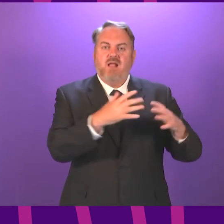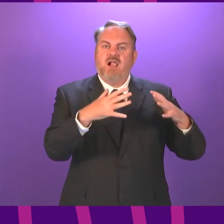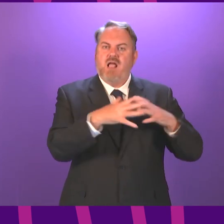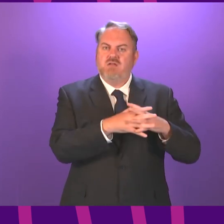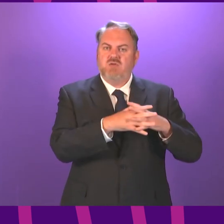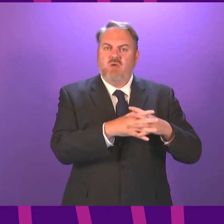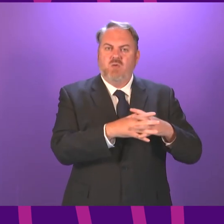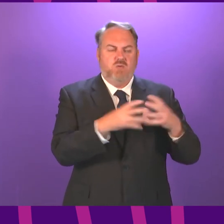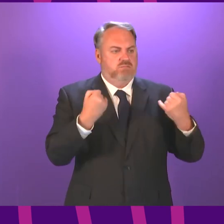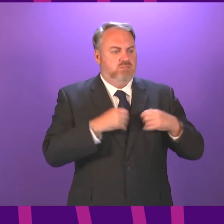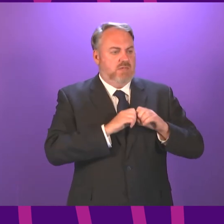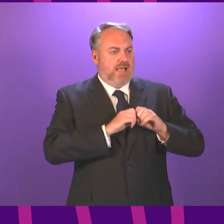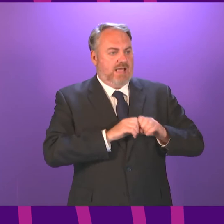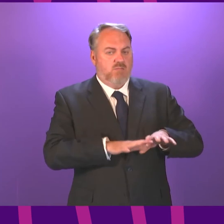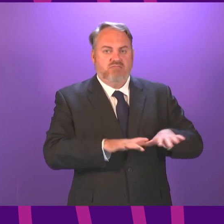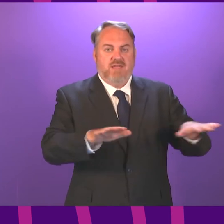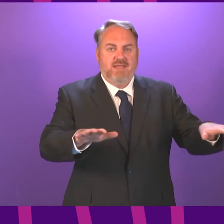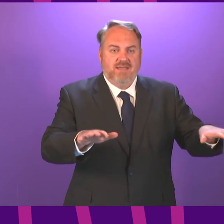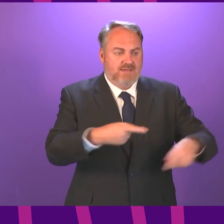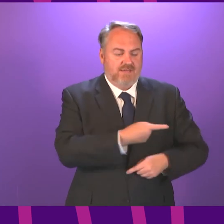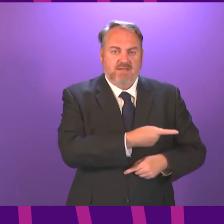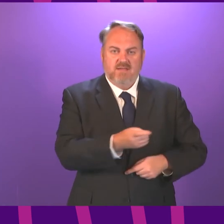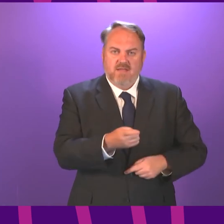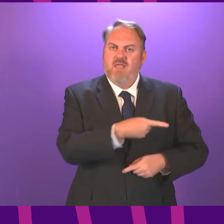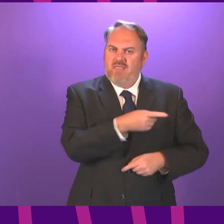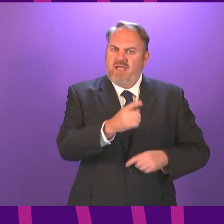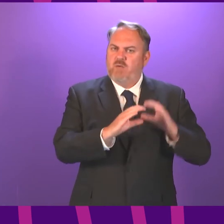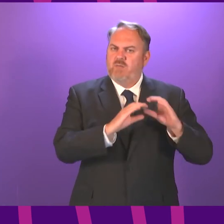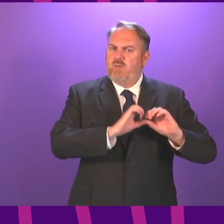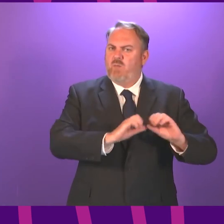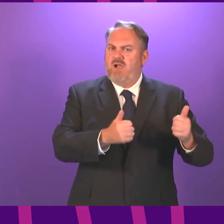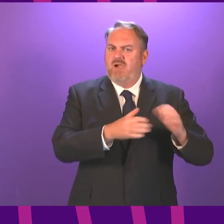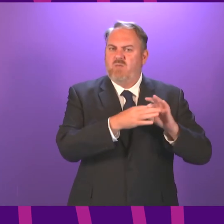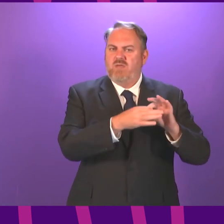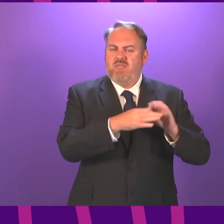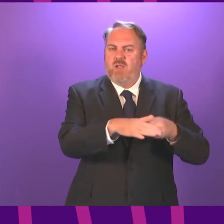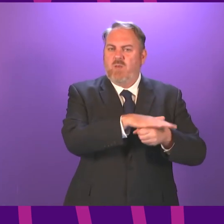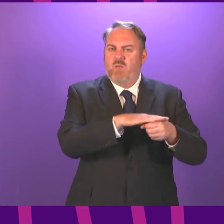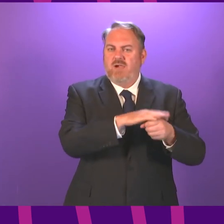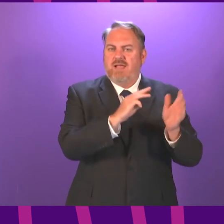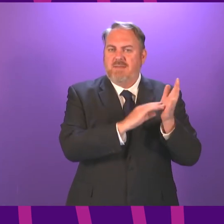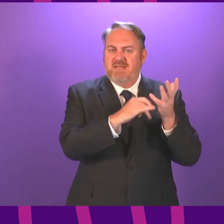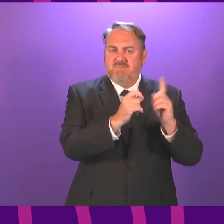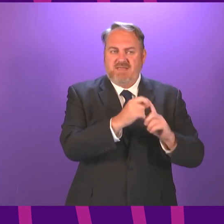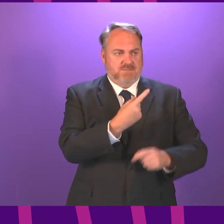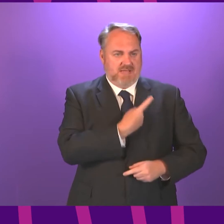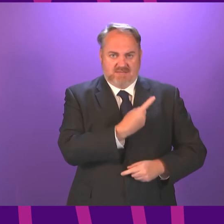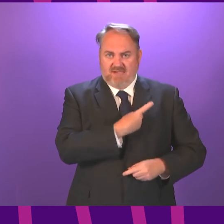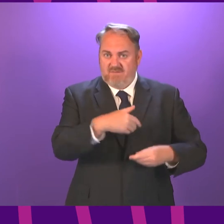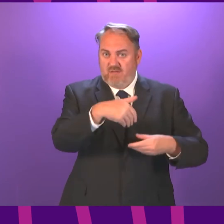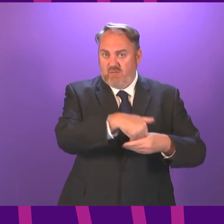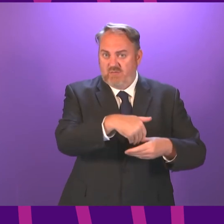Glasgow outbreak NHS Gator Glasgow and Clyde communicated very effectively with local MSPs I am one of those of course